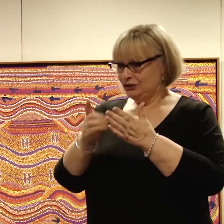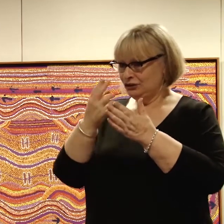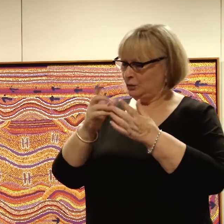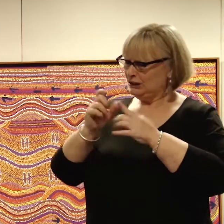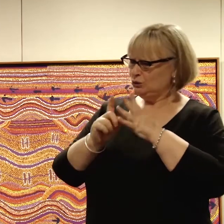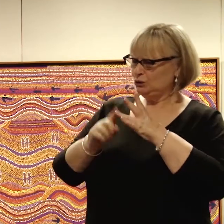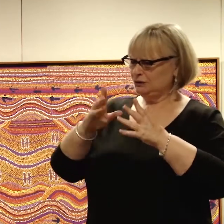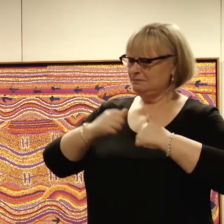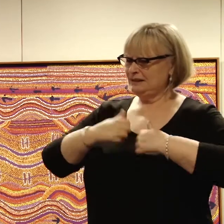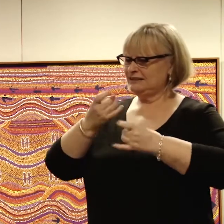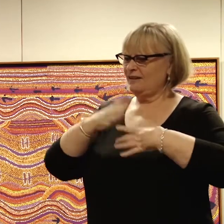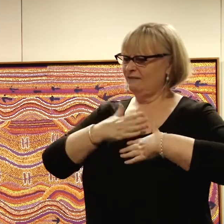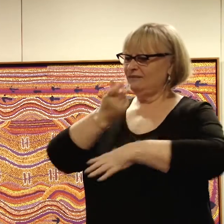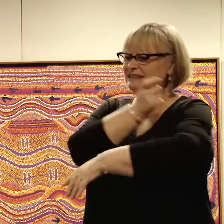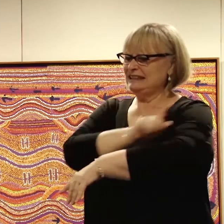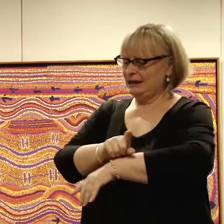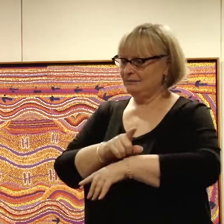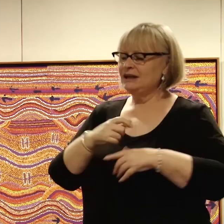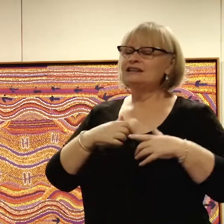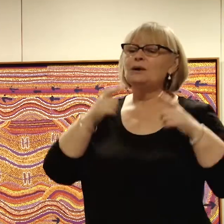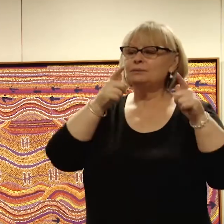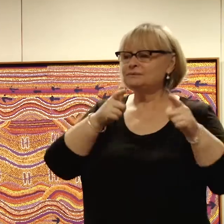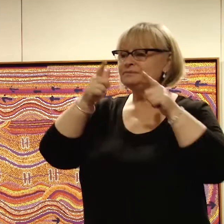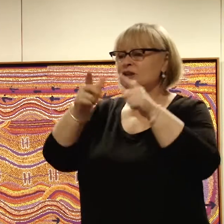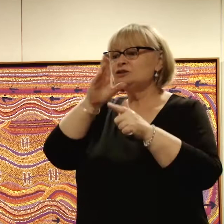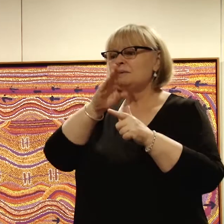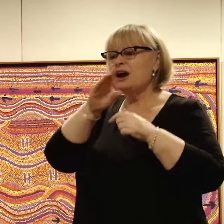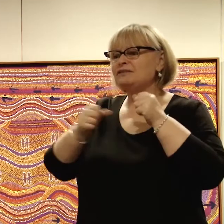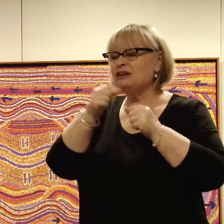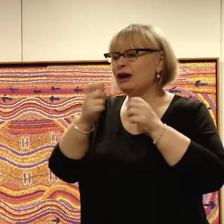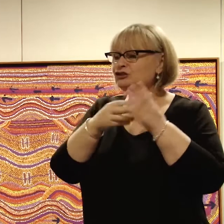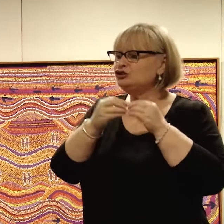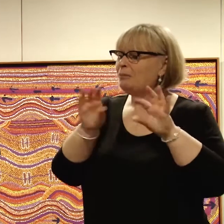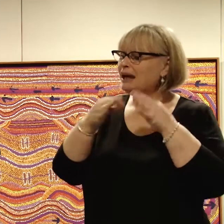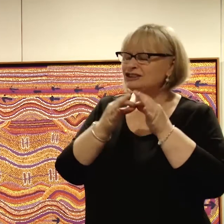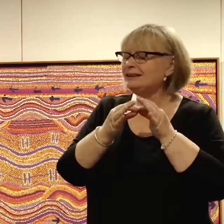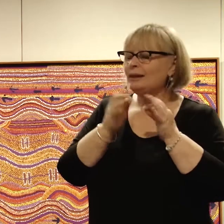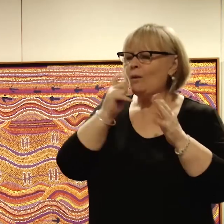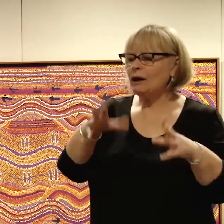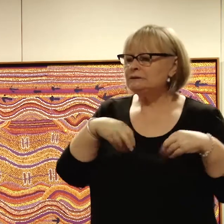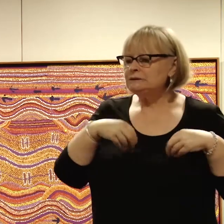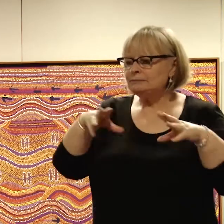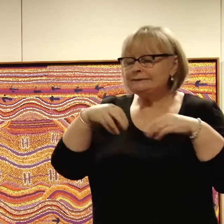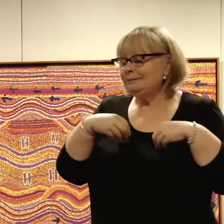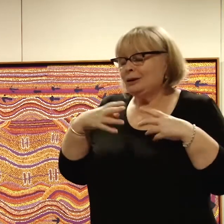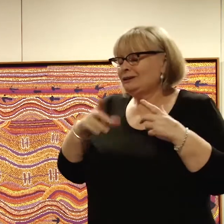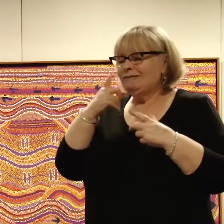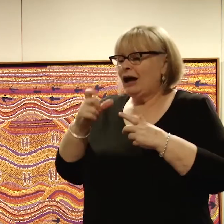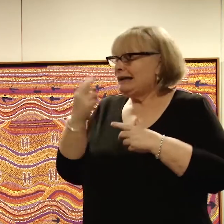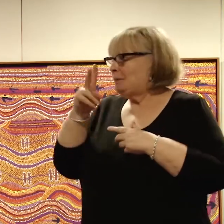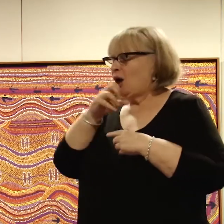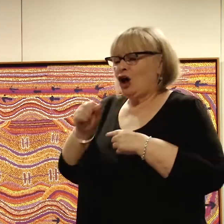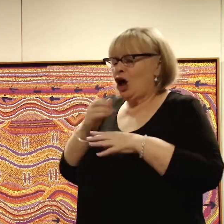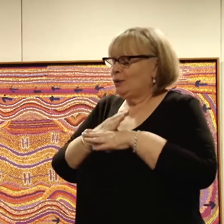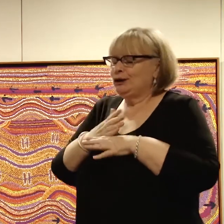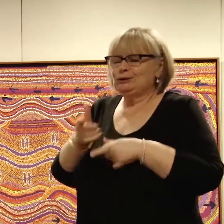-esteem. So I went to several privately run job agencies, but none of them would take me on because finding a blind guy work was just